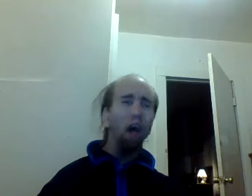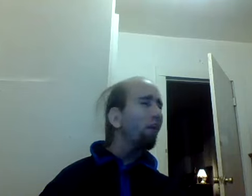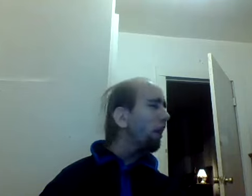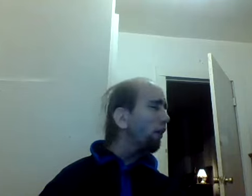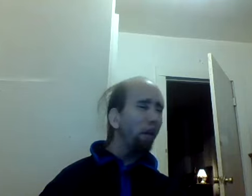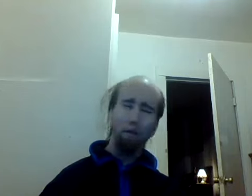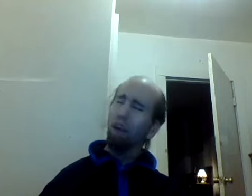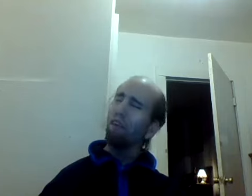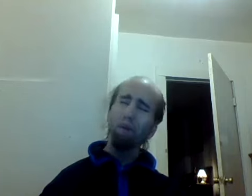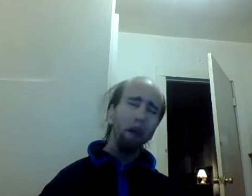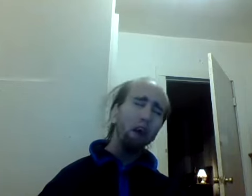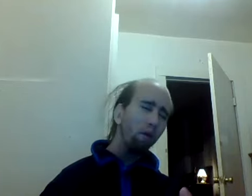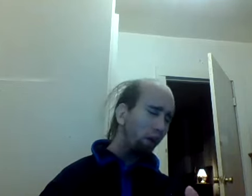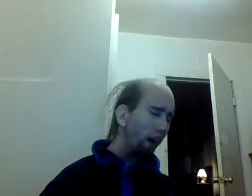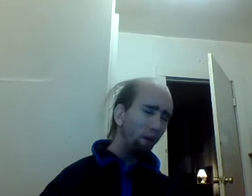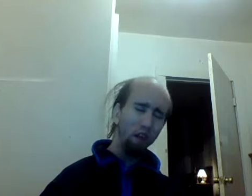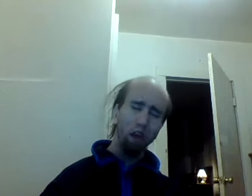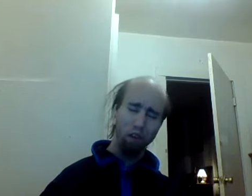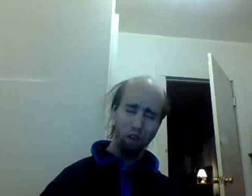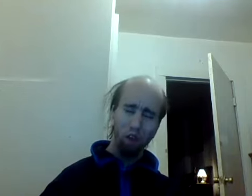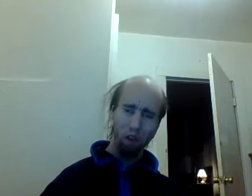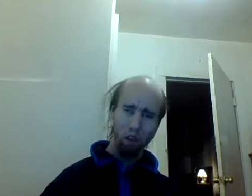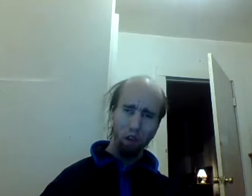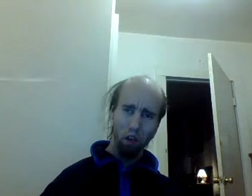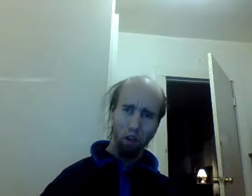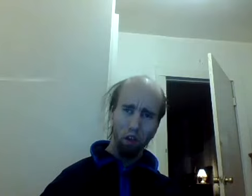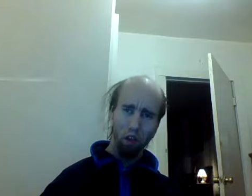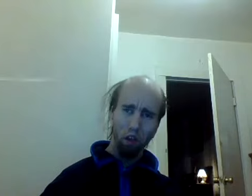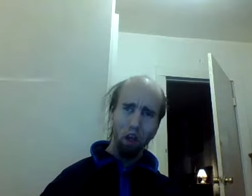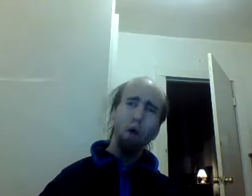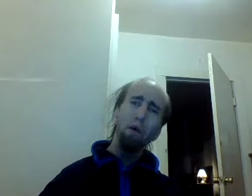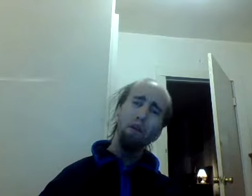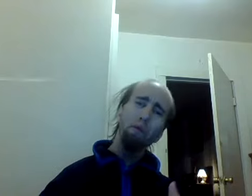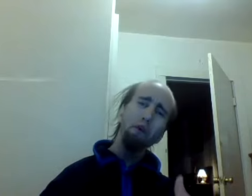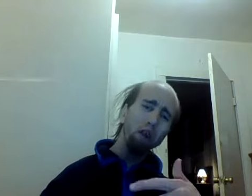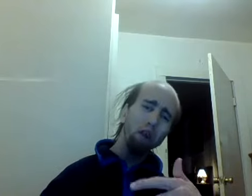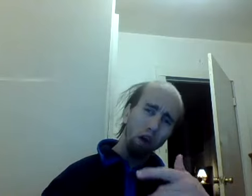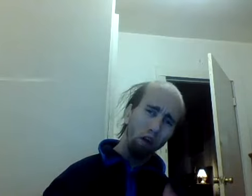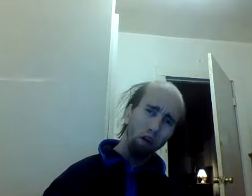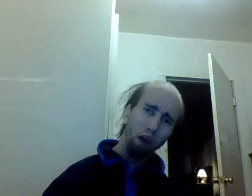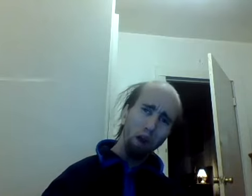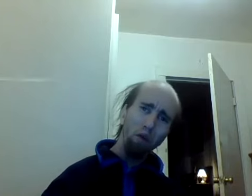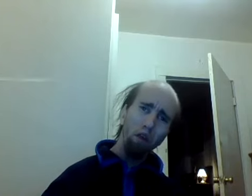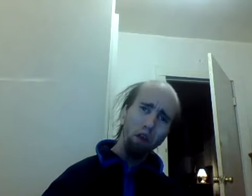guys like you in the mainstream they come a dime a dozen but to people in the underground